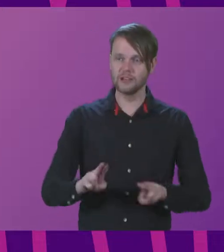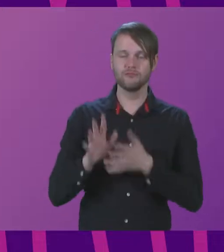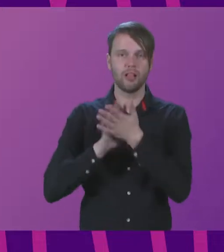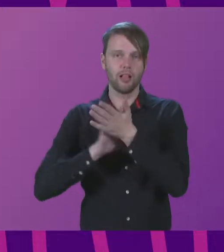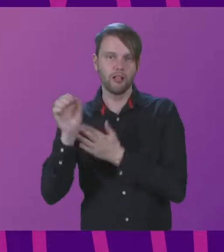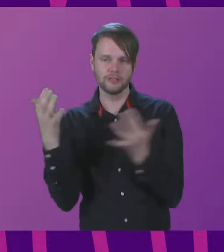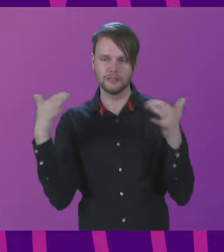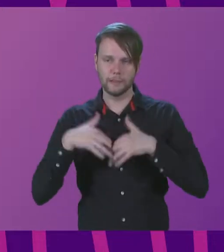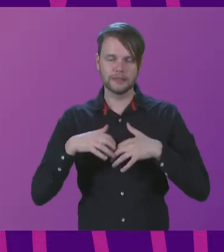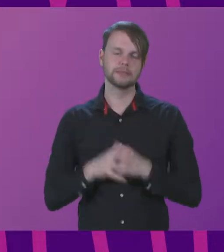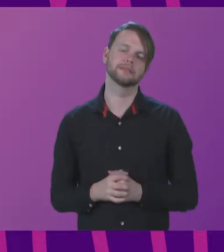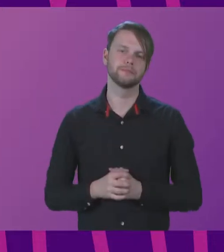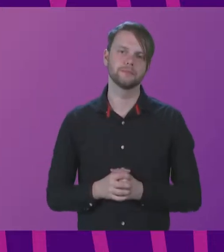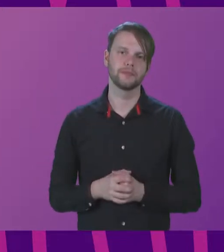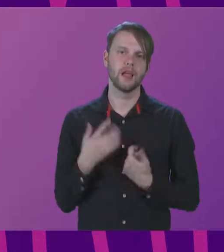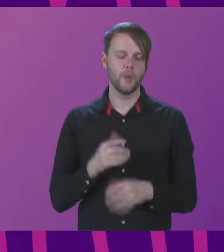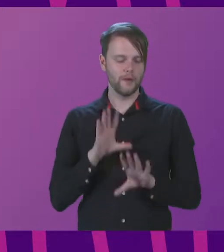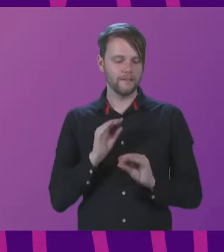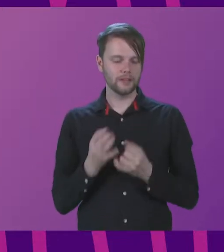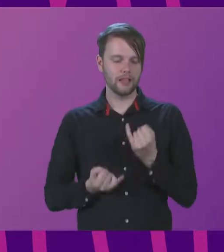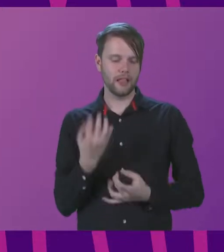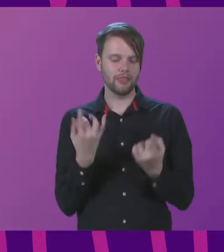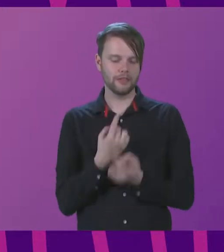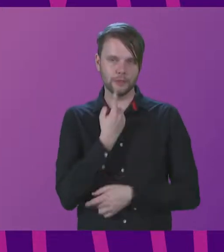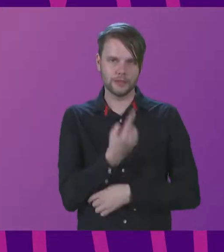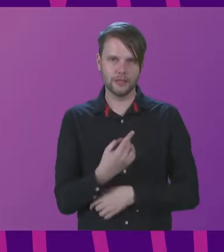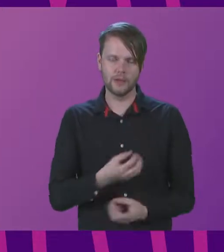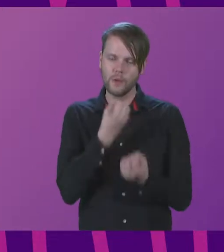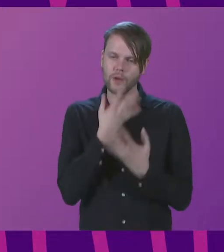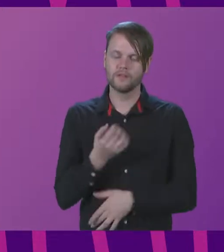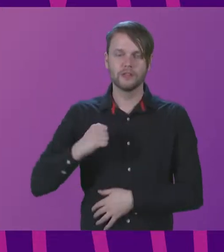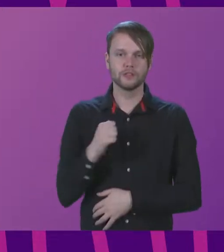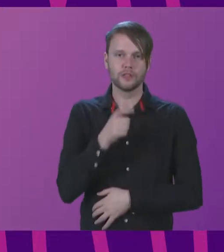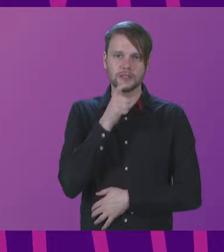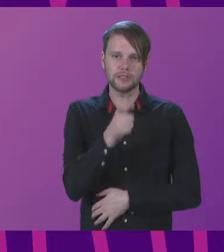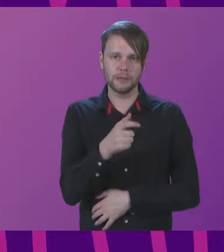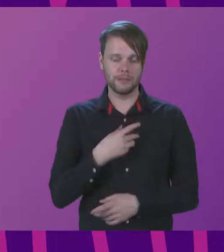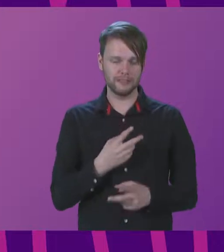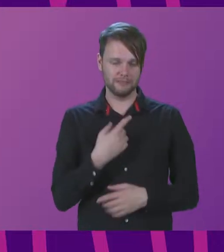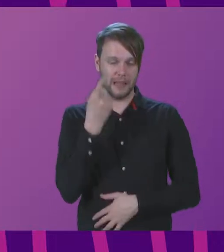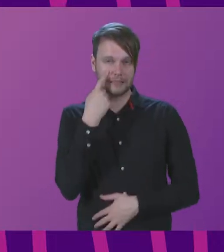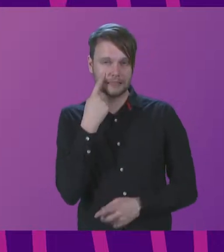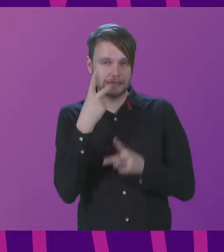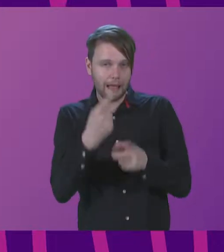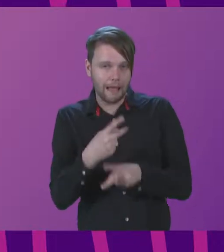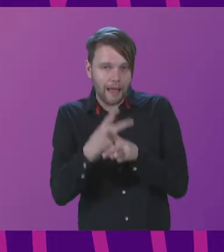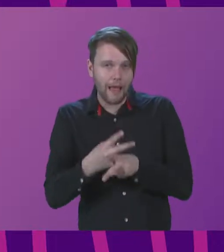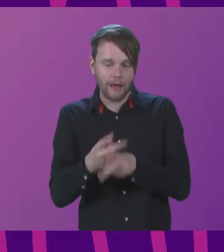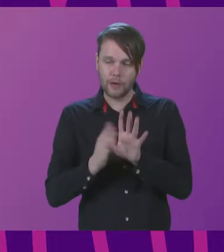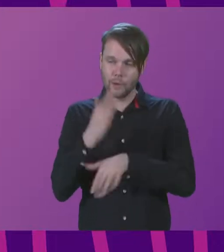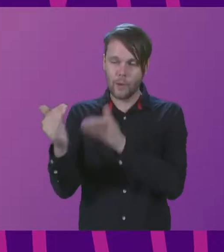Summits. I'll finish by saying there's a wonderful Scots saying that means take care, go home,